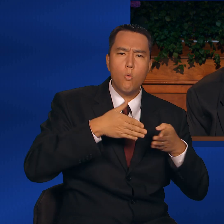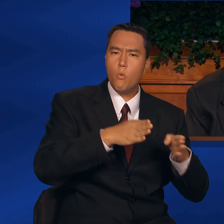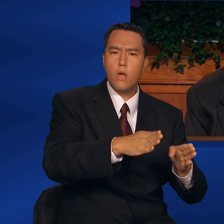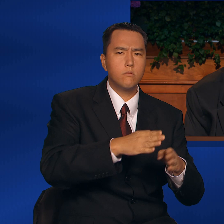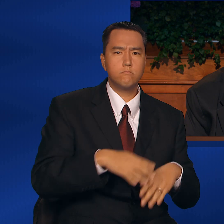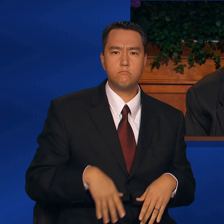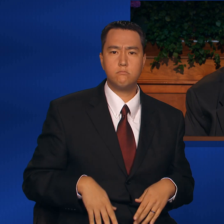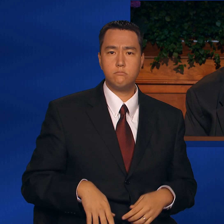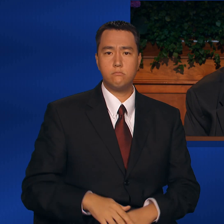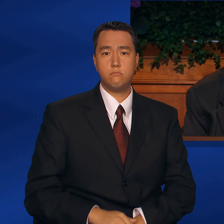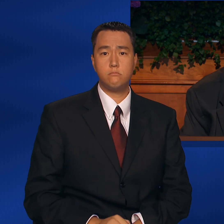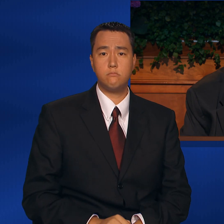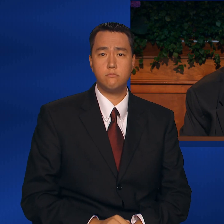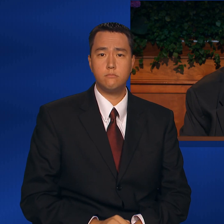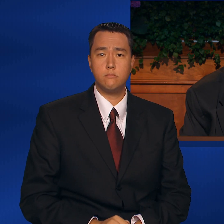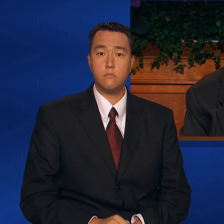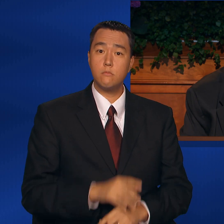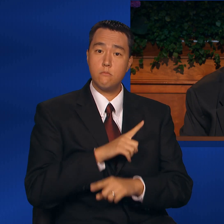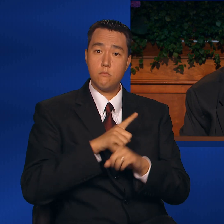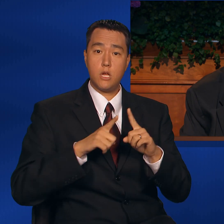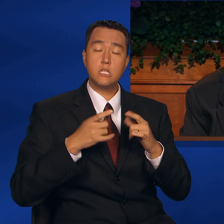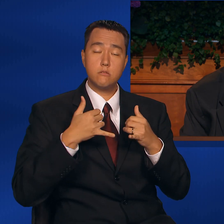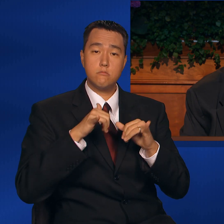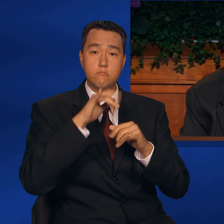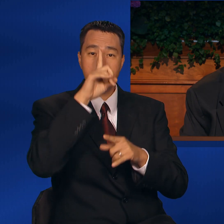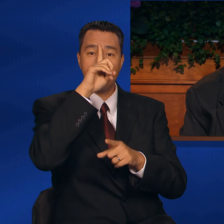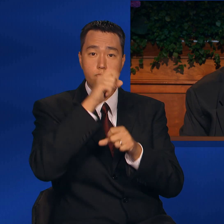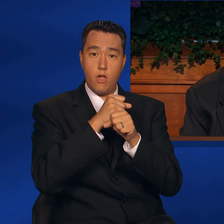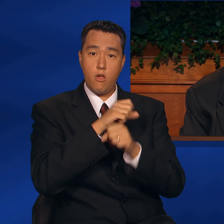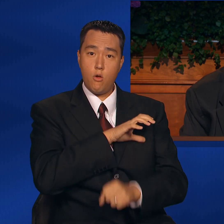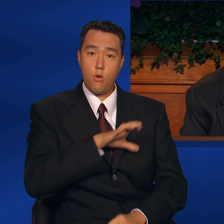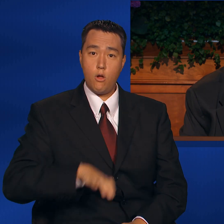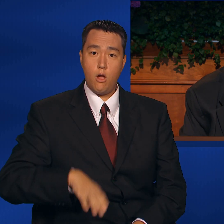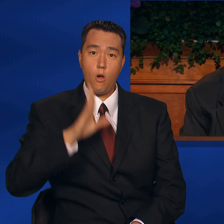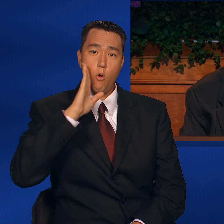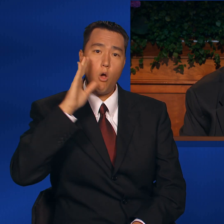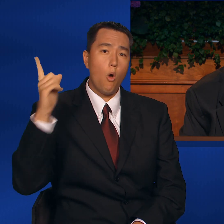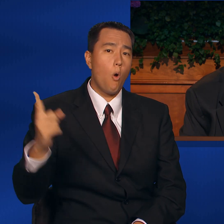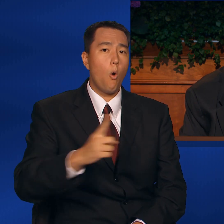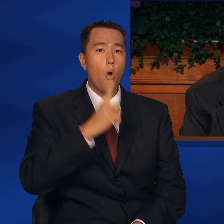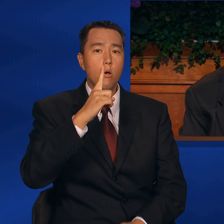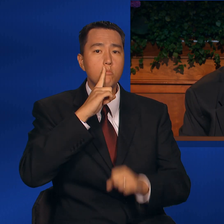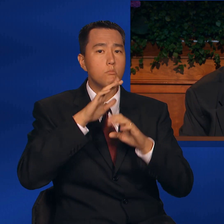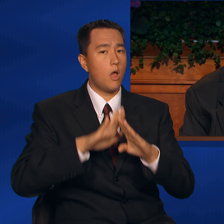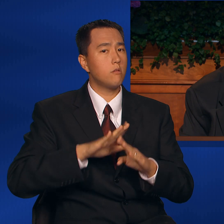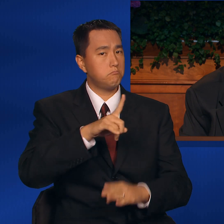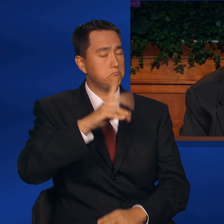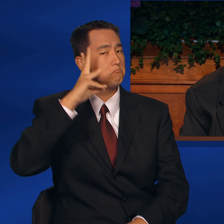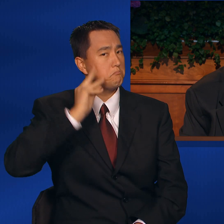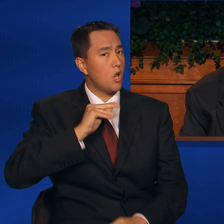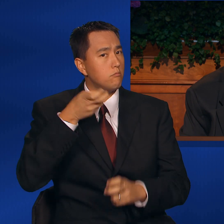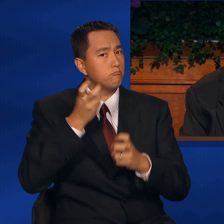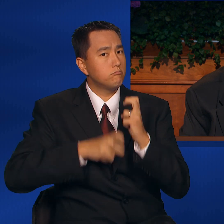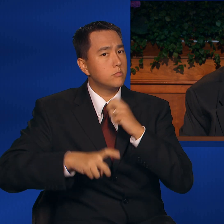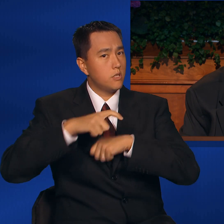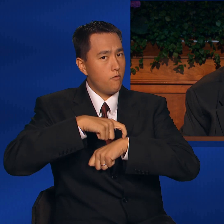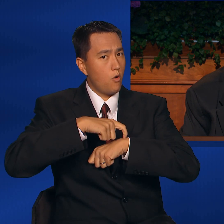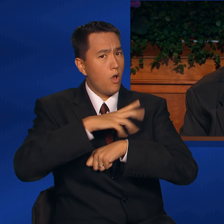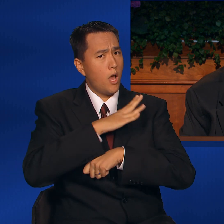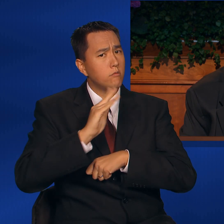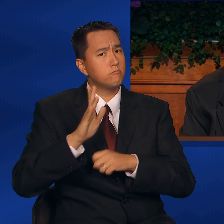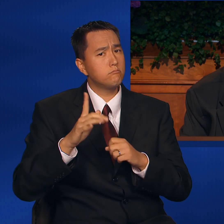Even so, faithful Christians will always be blessed to experience difficulties and